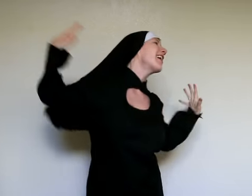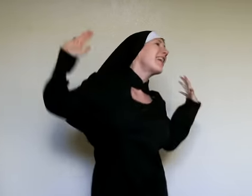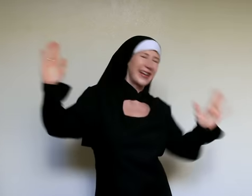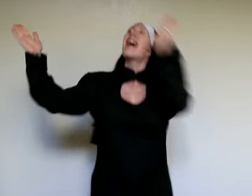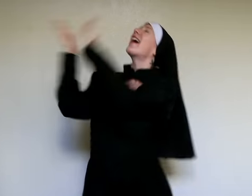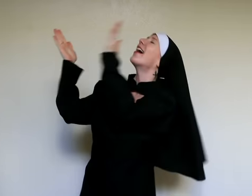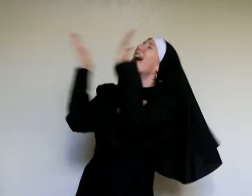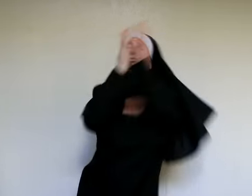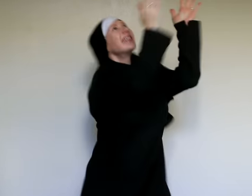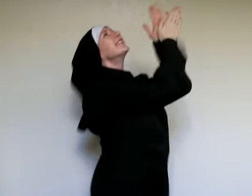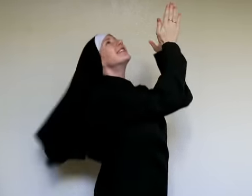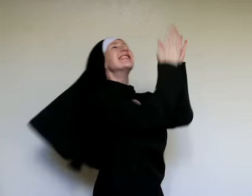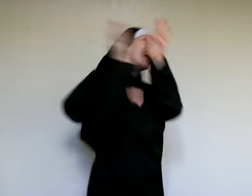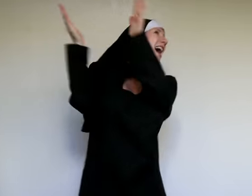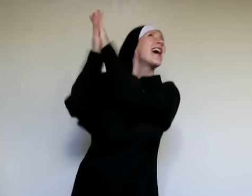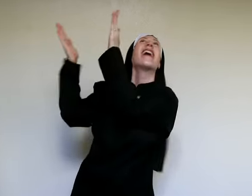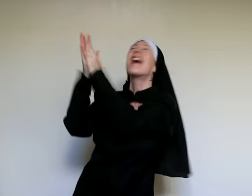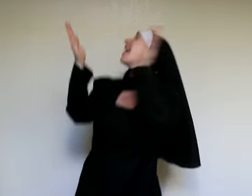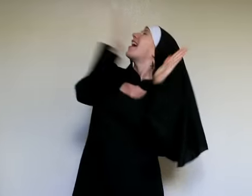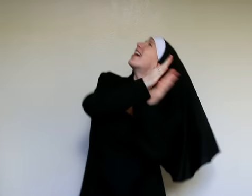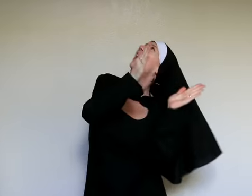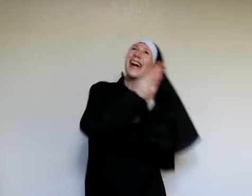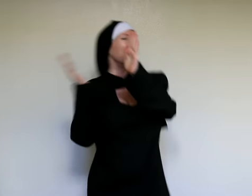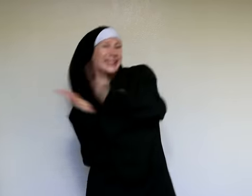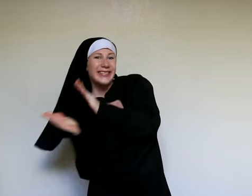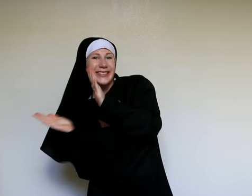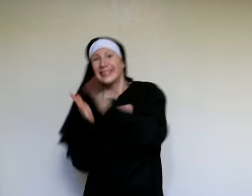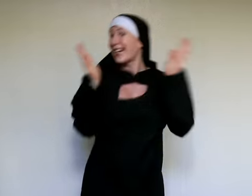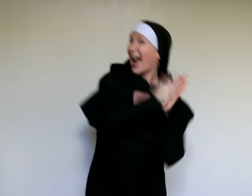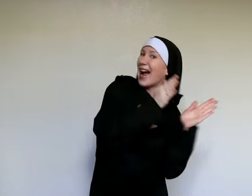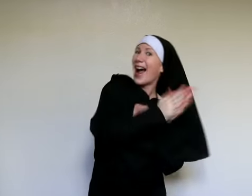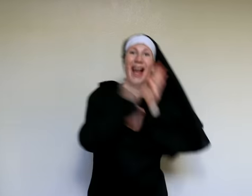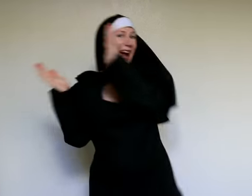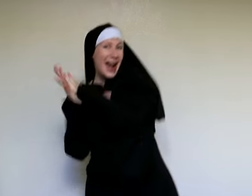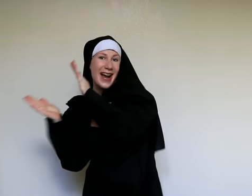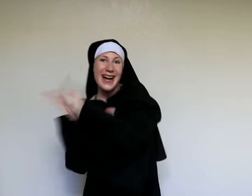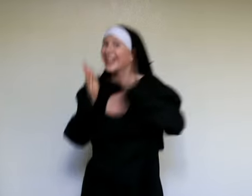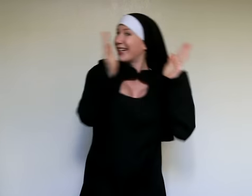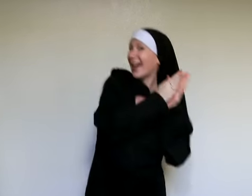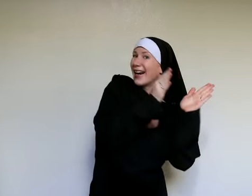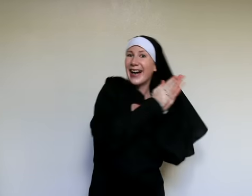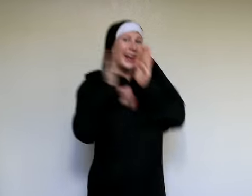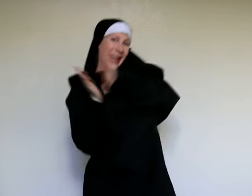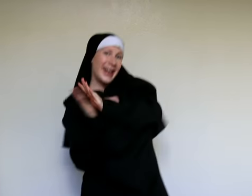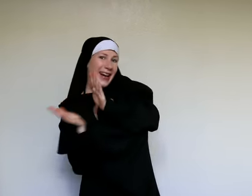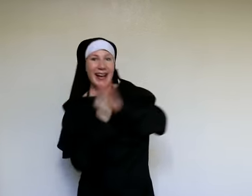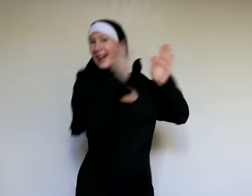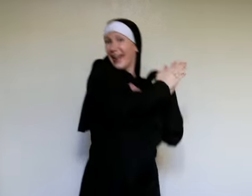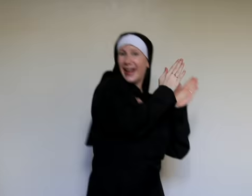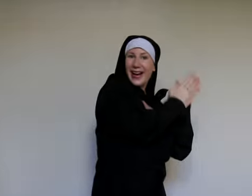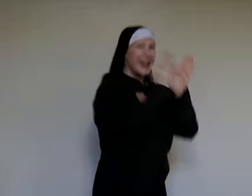now, don't forget to say you will! Don't forget to say yeah, yeah, yeah, yeah! Pray